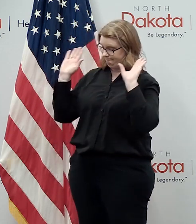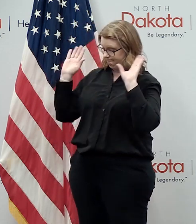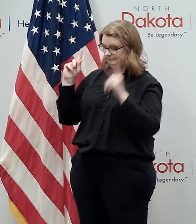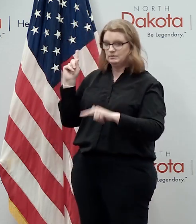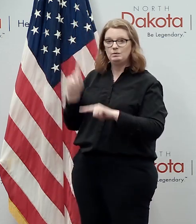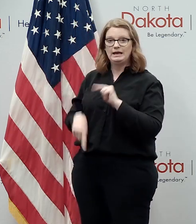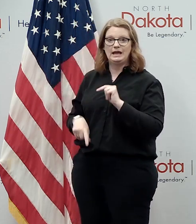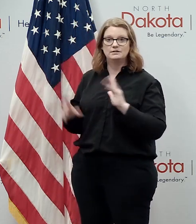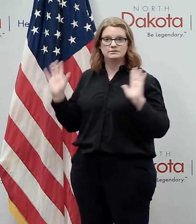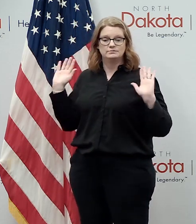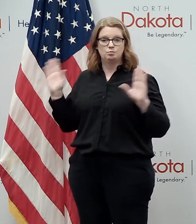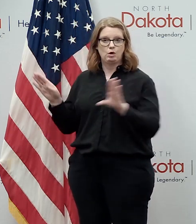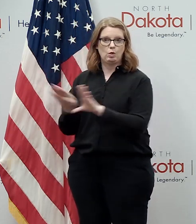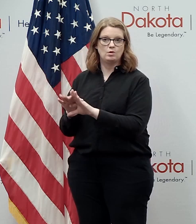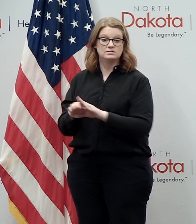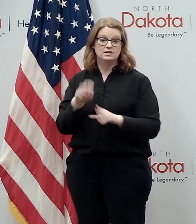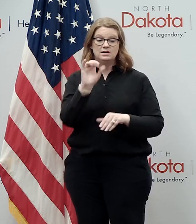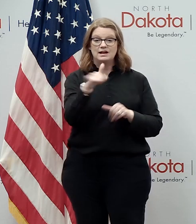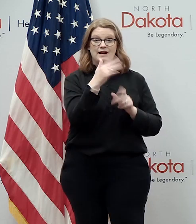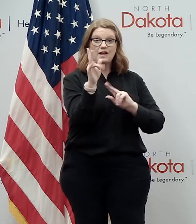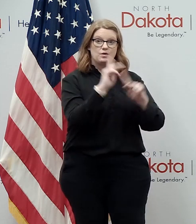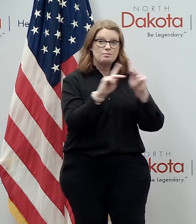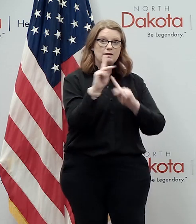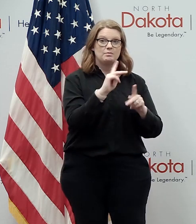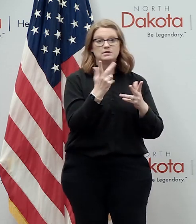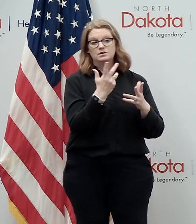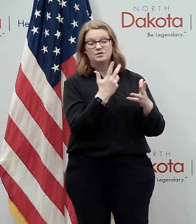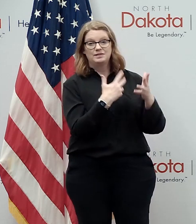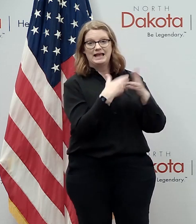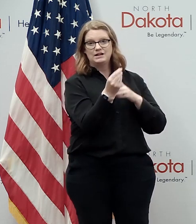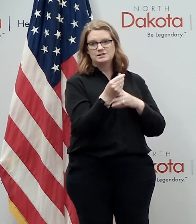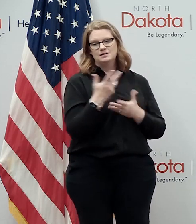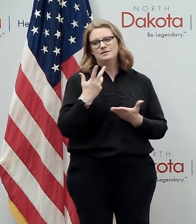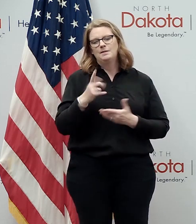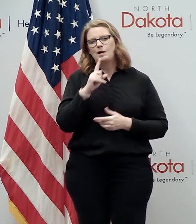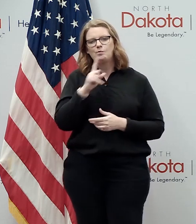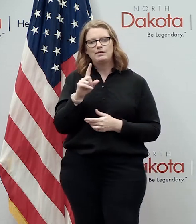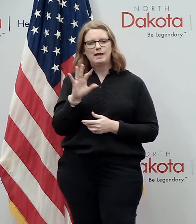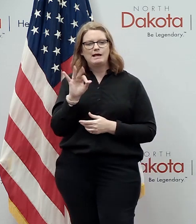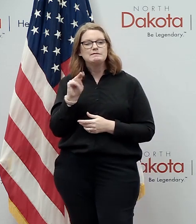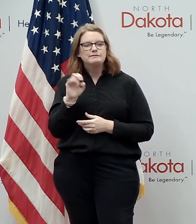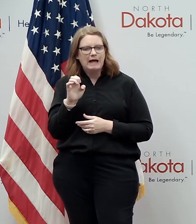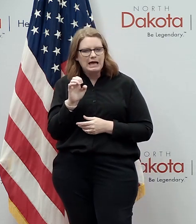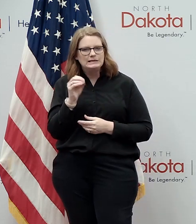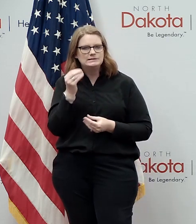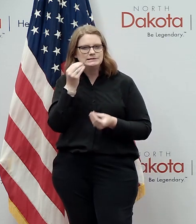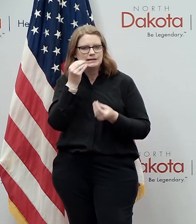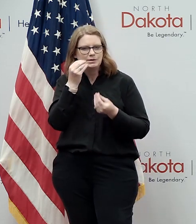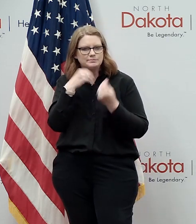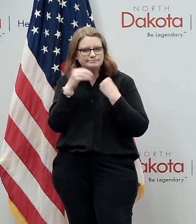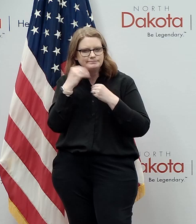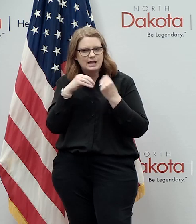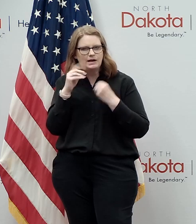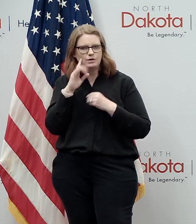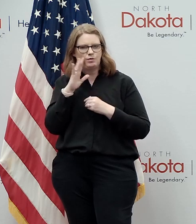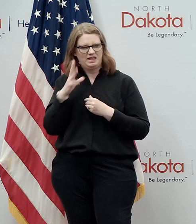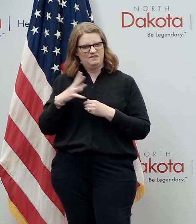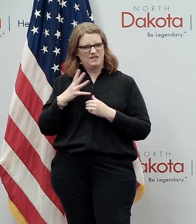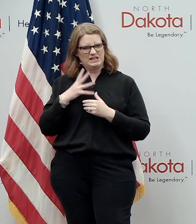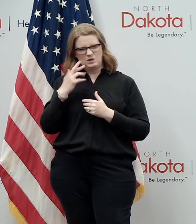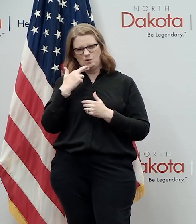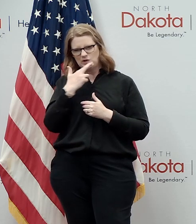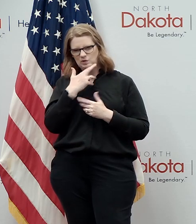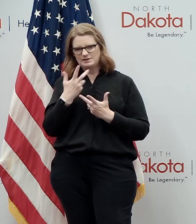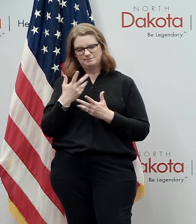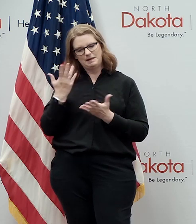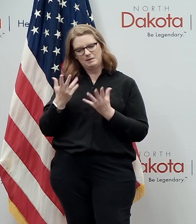we can't do it the way we did we're closed uh and maybe that's tougher on fine dining but i also know some business some restaurants have thrived through this so again it it some of